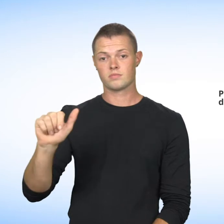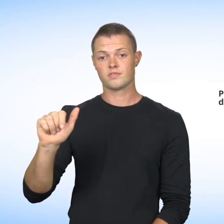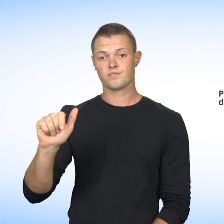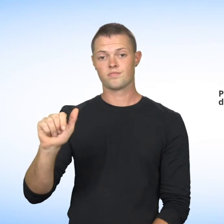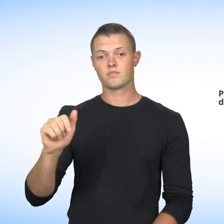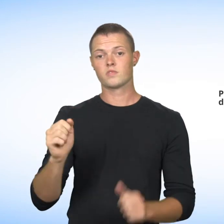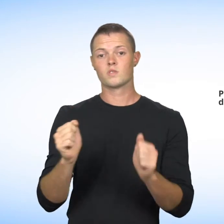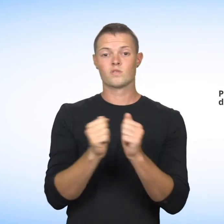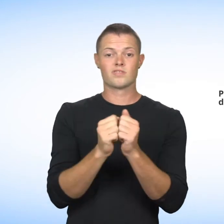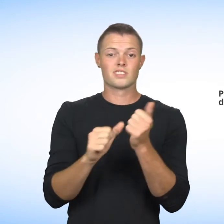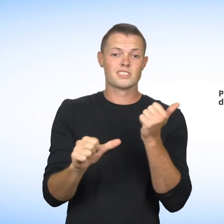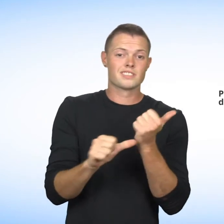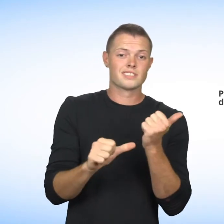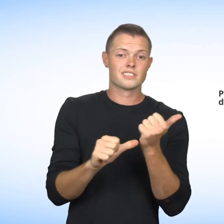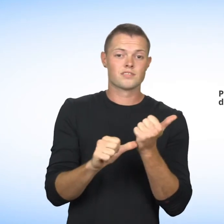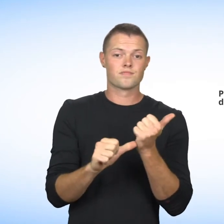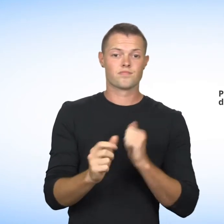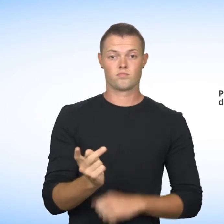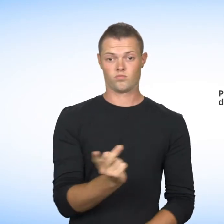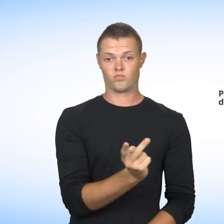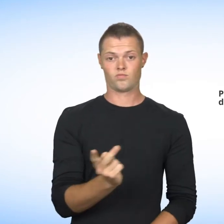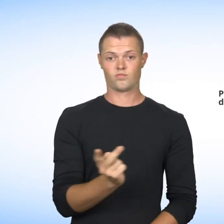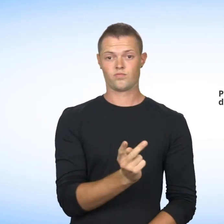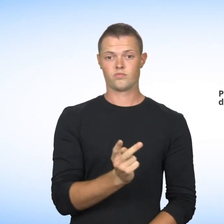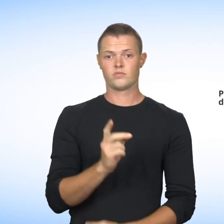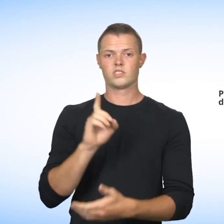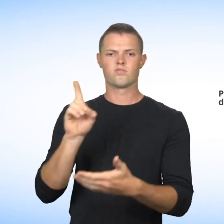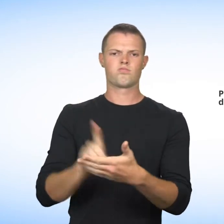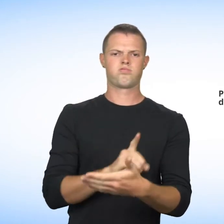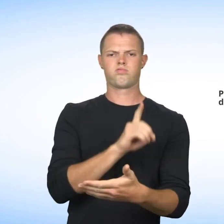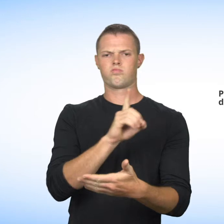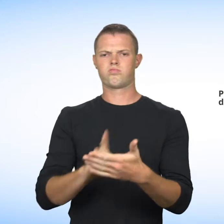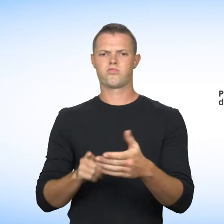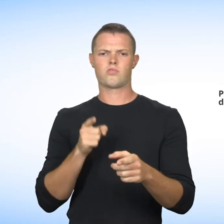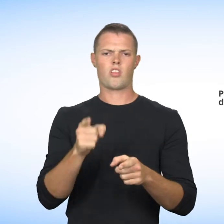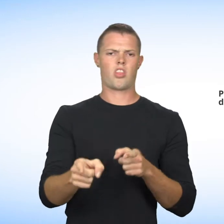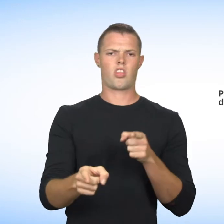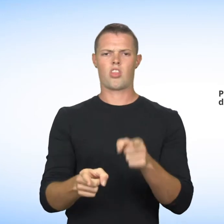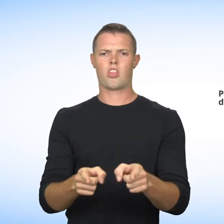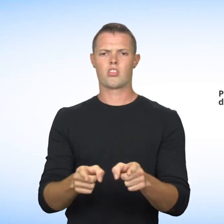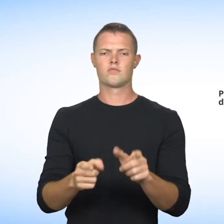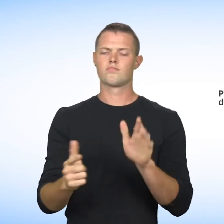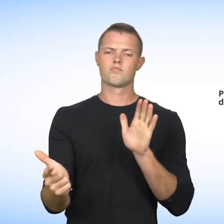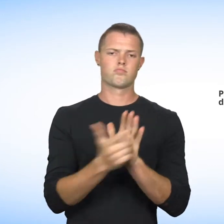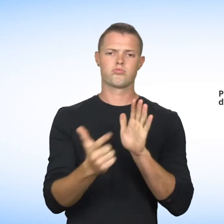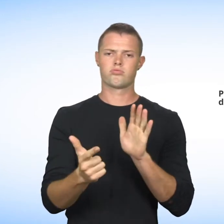Disability, or the means to palliate a disability, are prohibited grounds of discrimination and harassment.